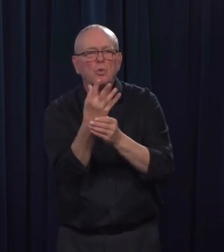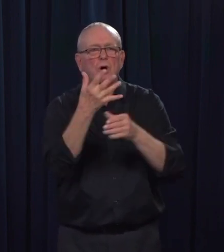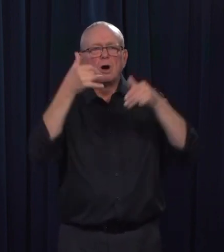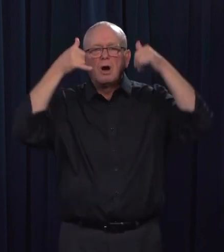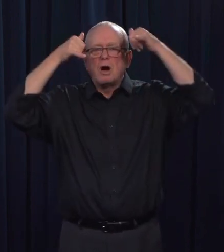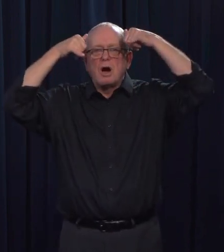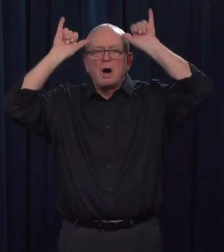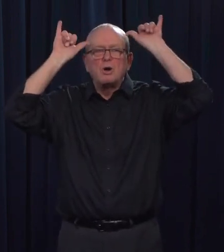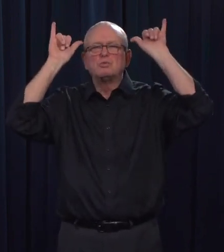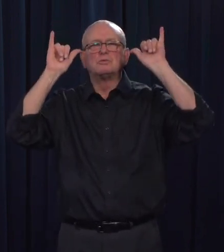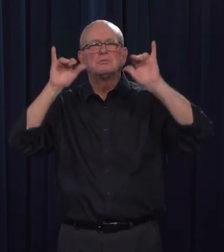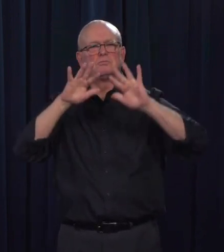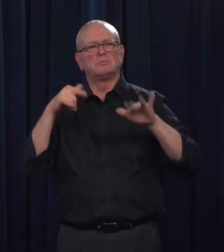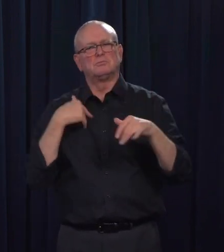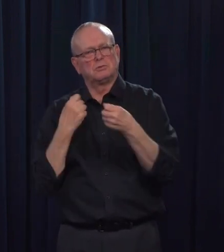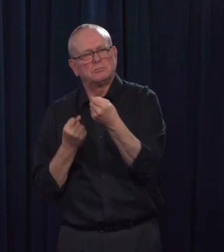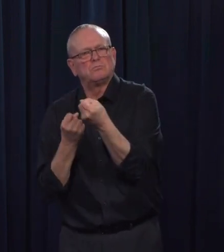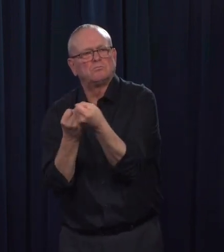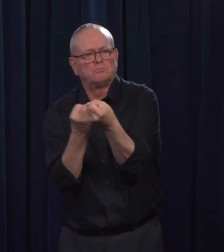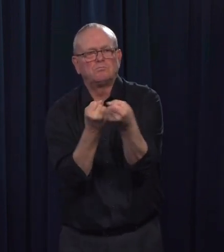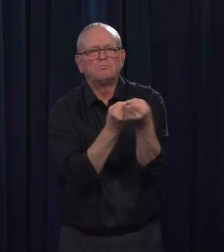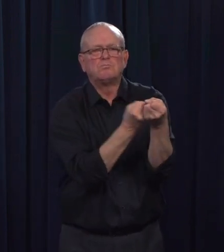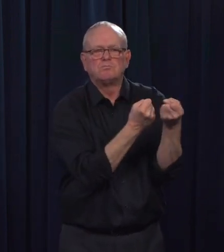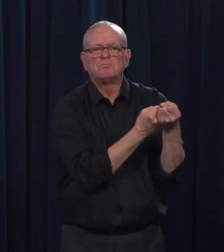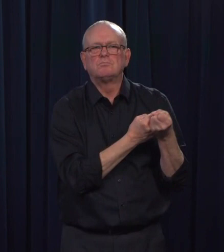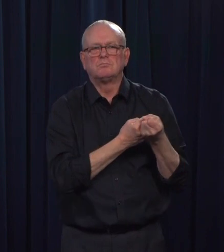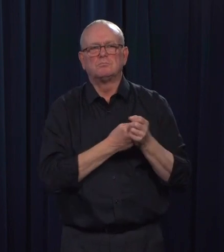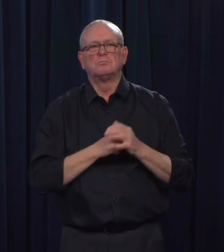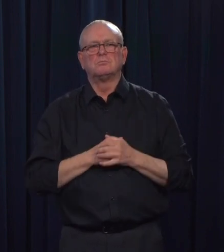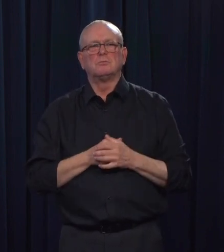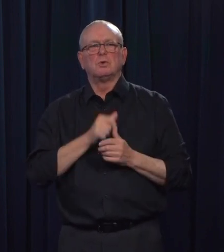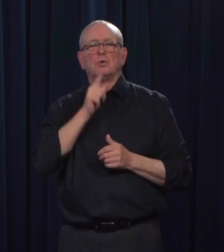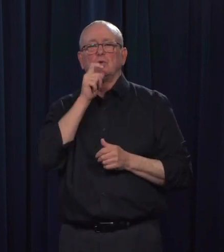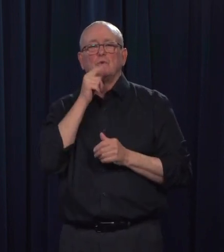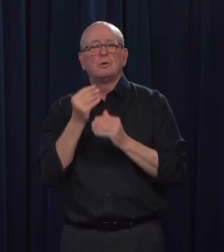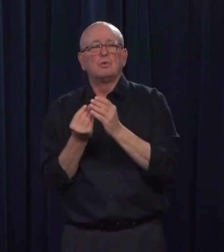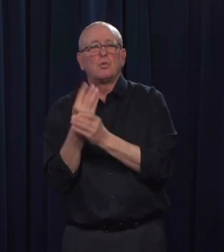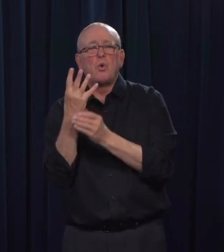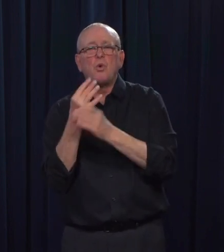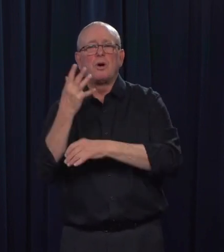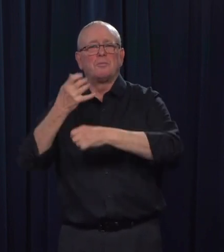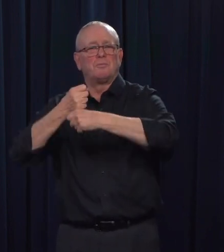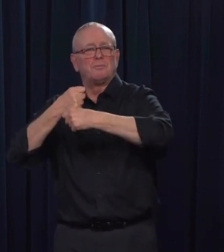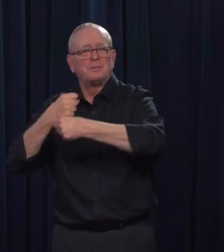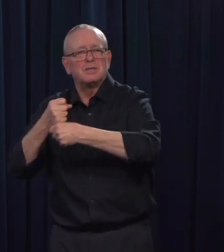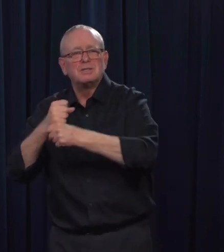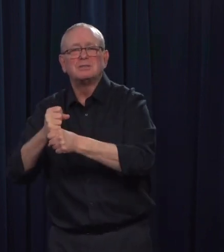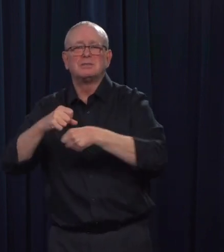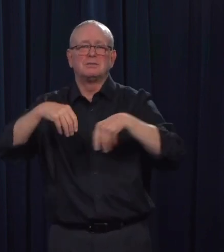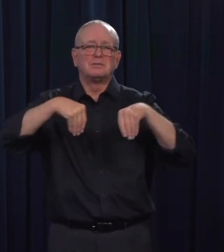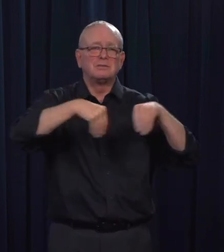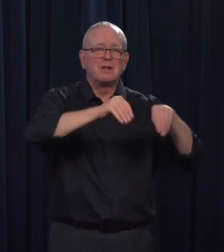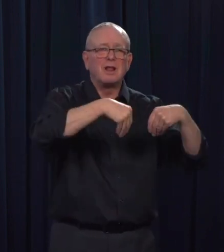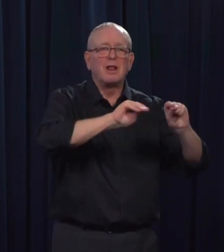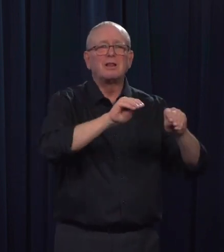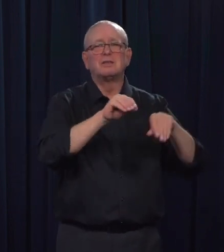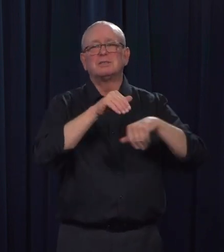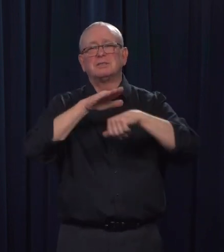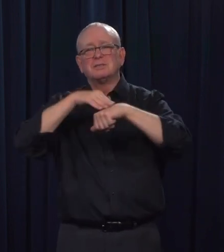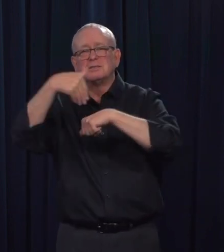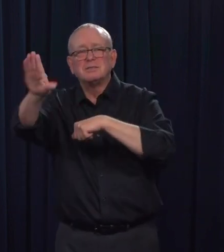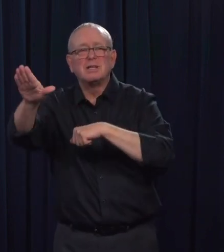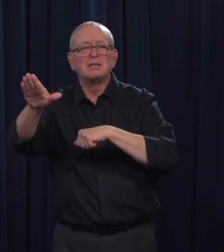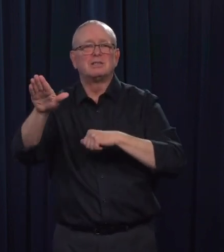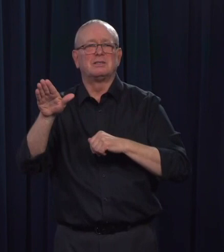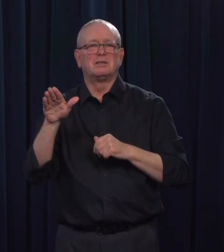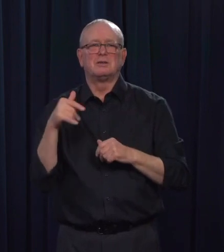chain are fully functioning, including producers, processors, food retailers, and distributors. And again, I would like to reiterate